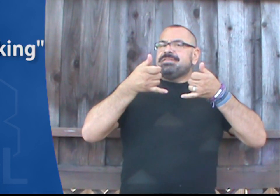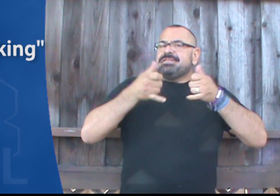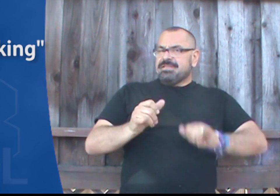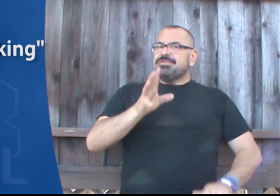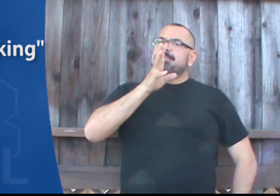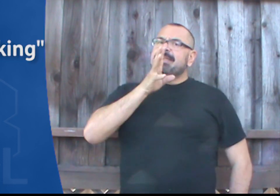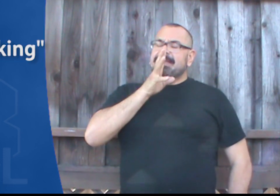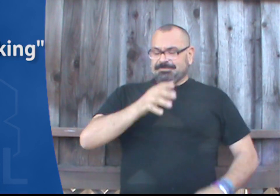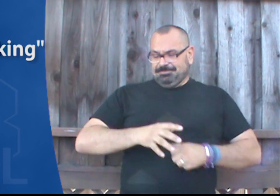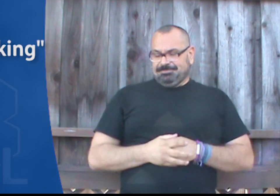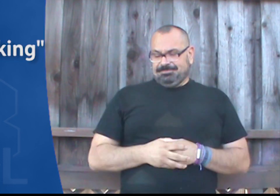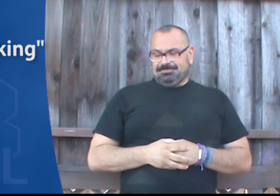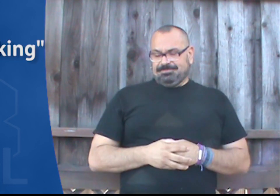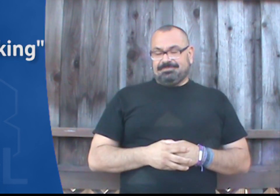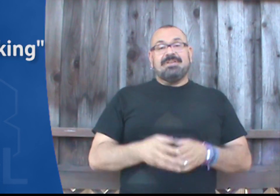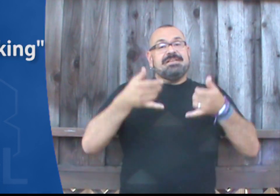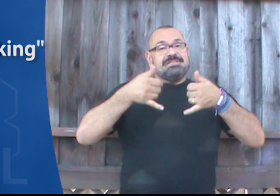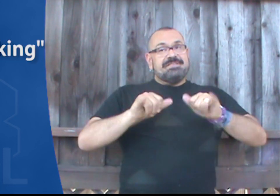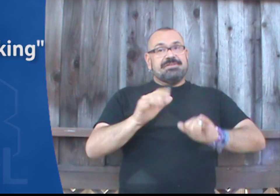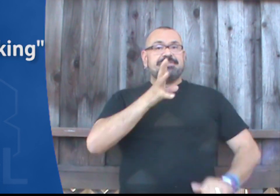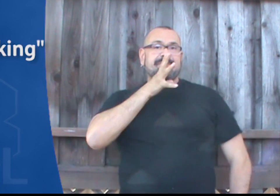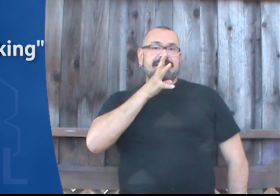Still speaking. Still speaking.